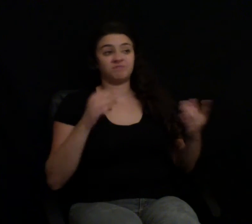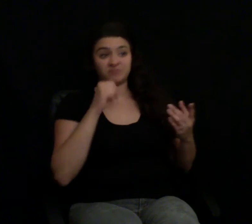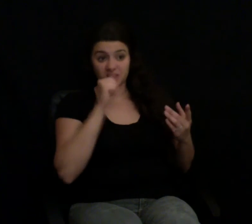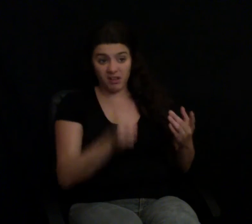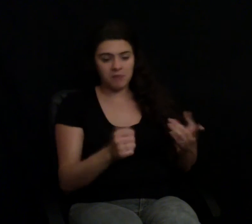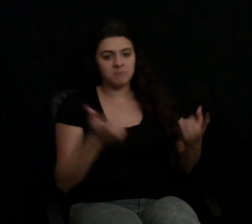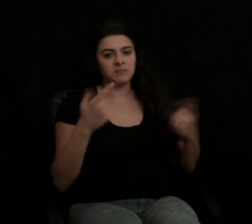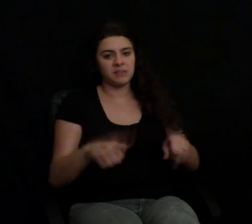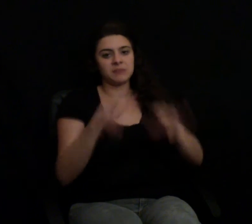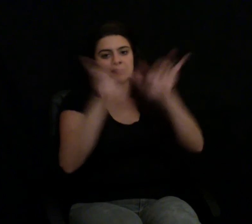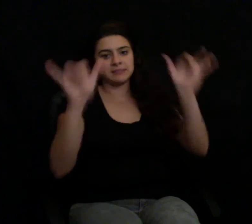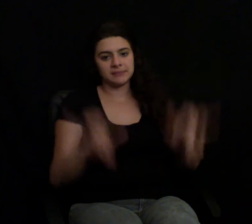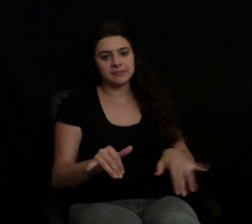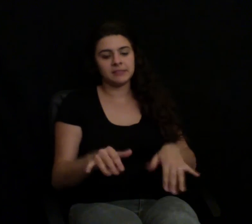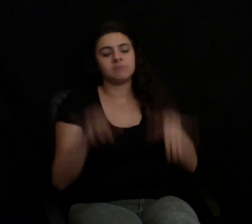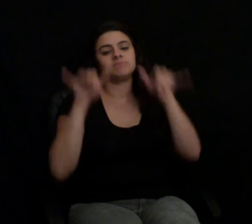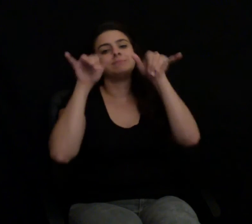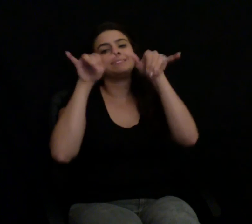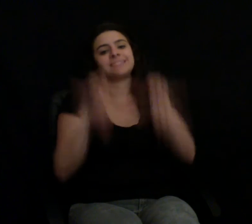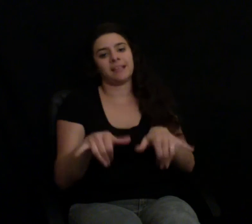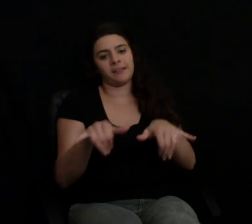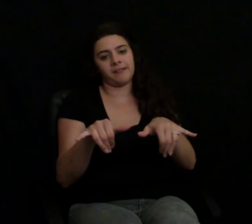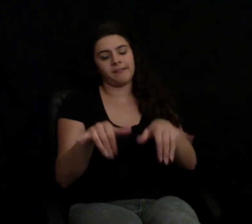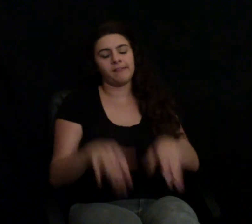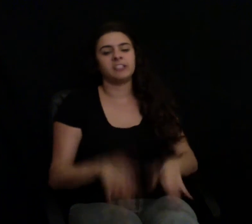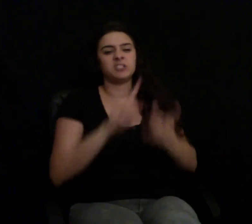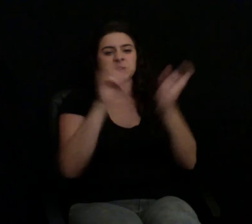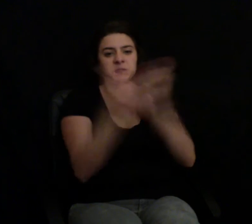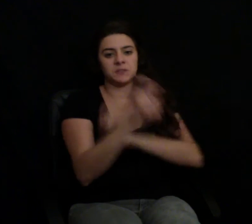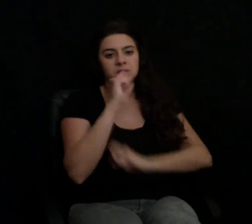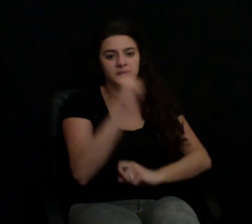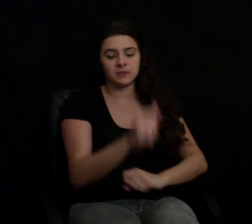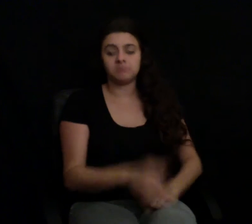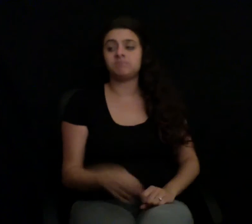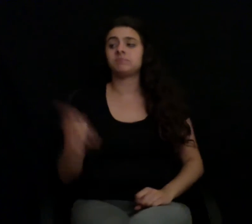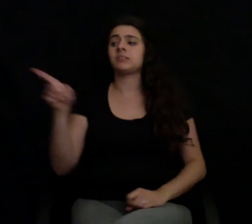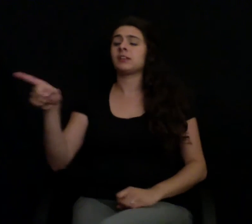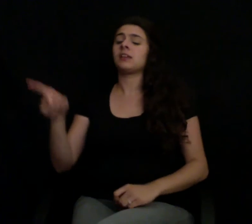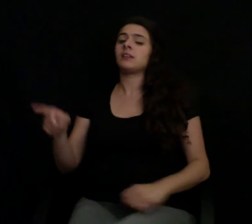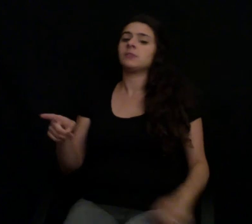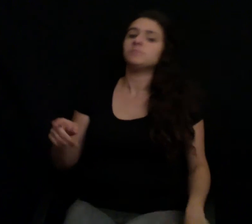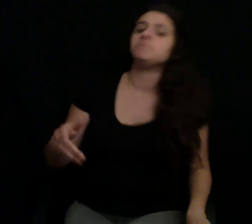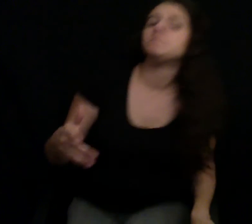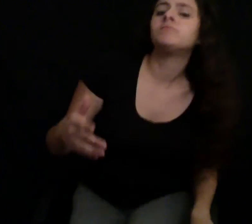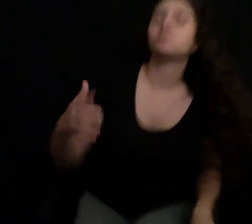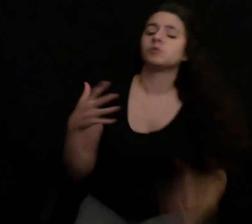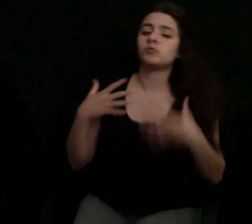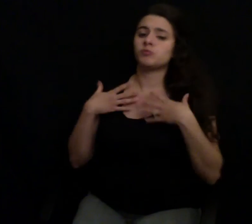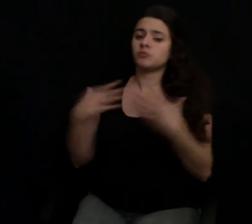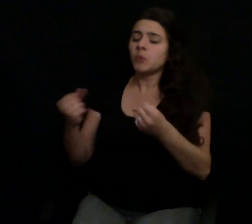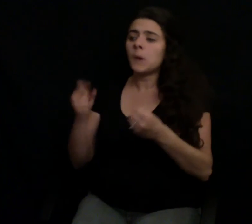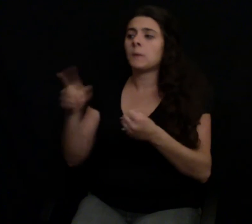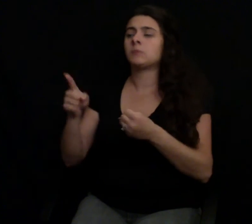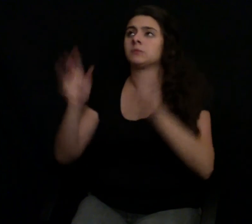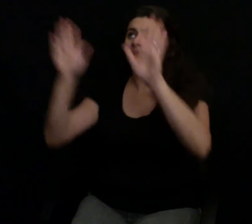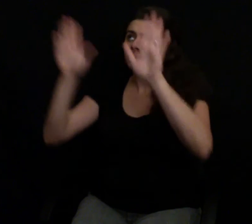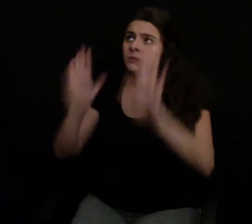Craig's an extraordinary person. He's very brave, and he's very smart, and he's kept excellent records.